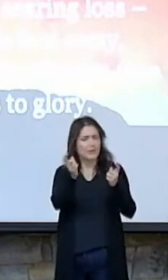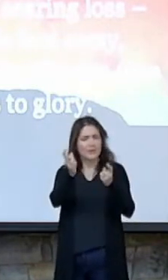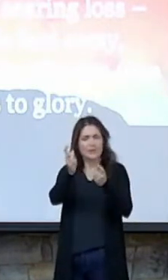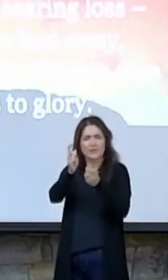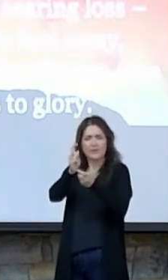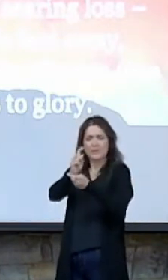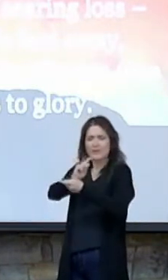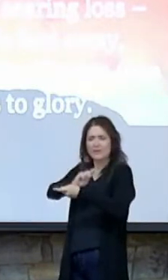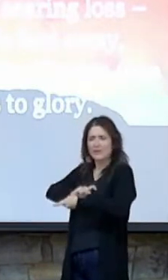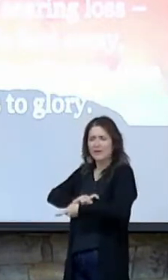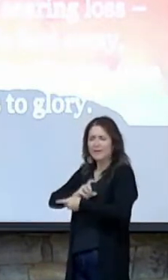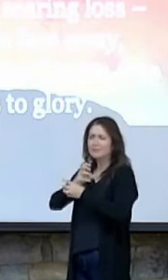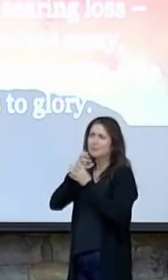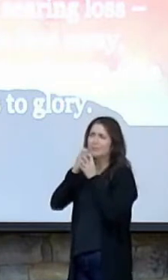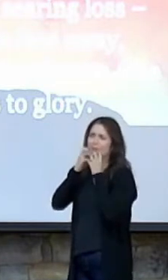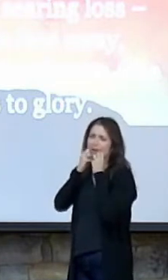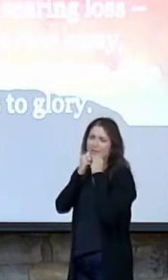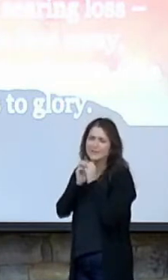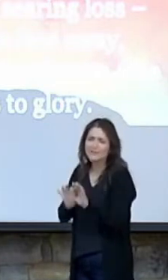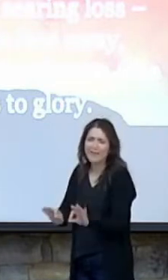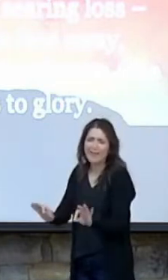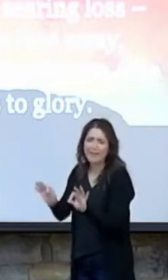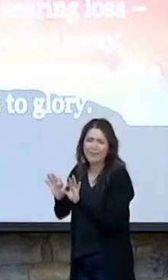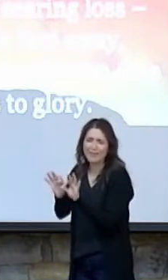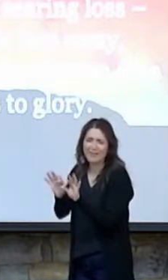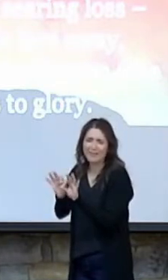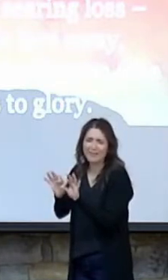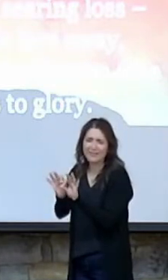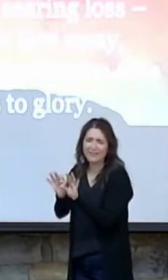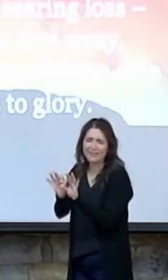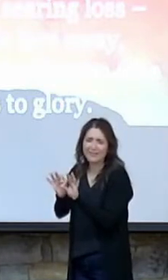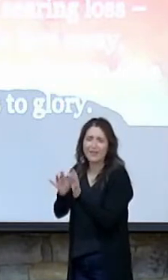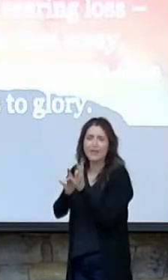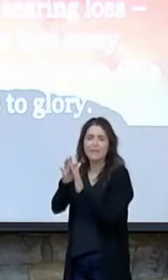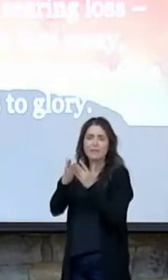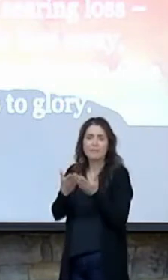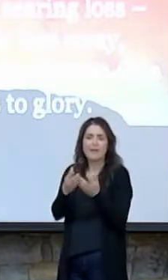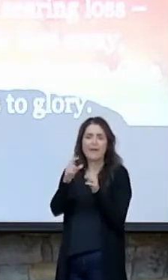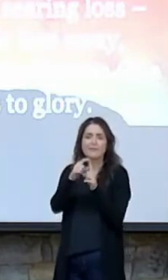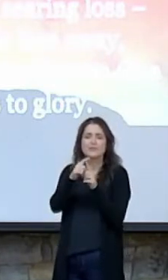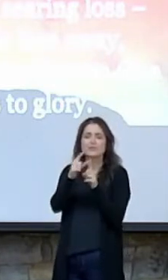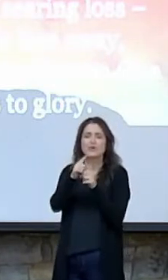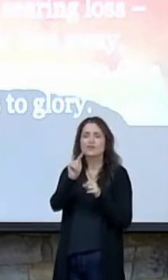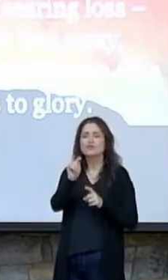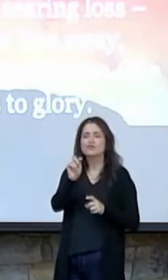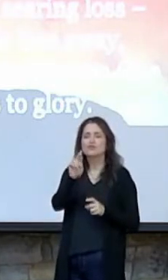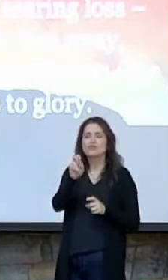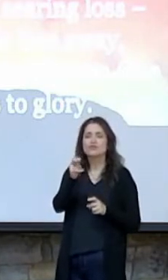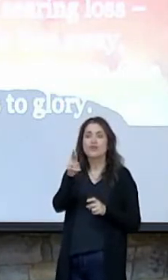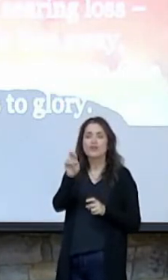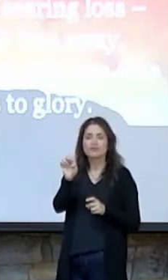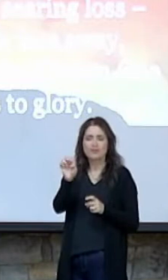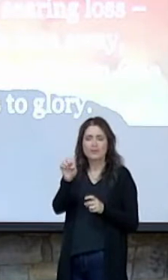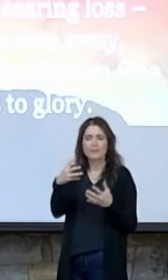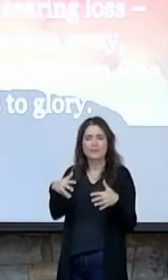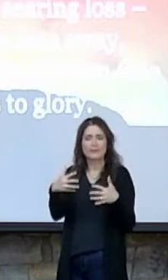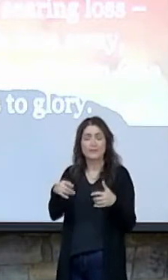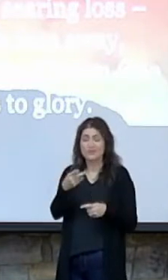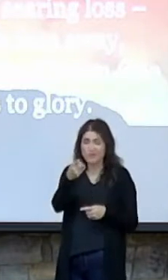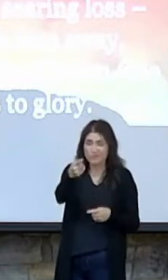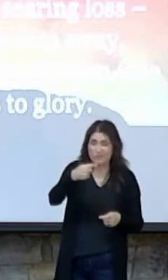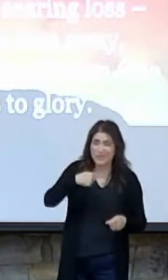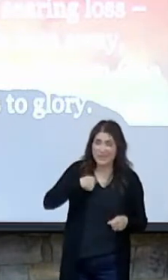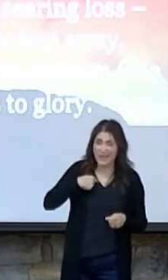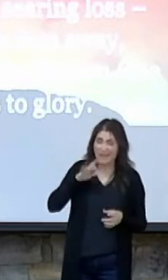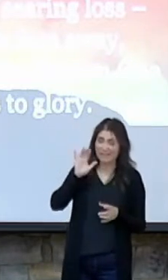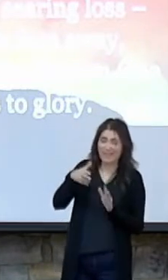I love the words of the song, a treasure. You see, you and I, as we sit here this morning, are considered treasure